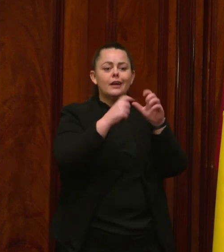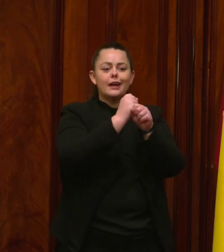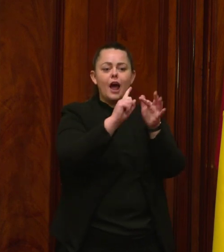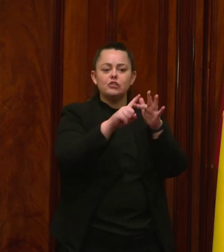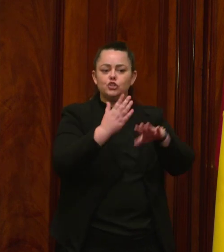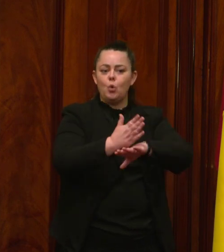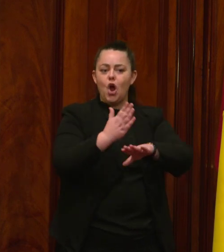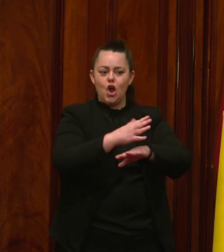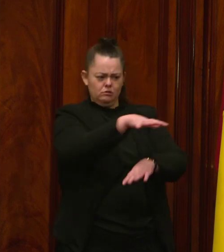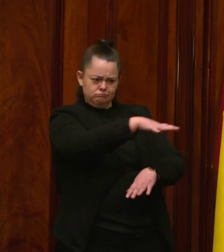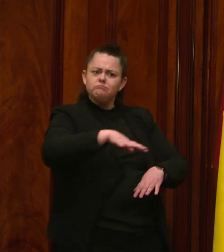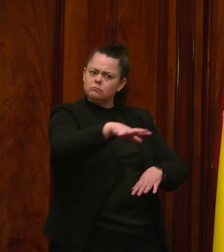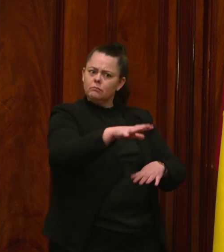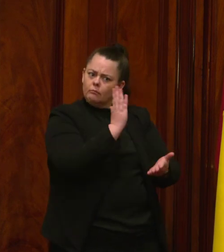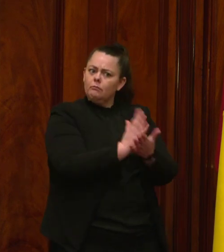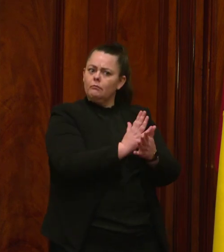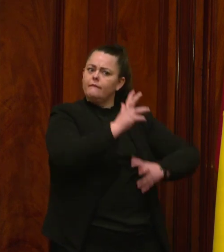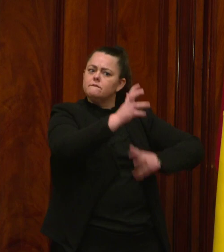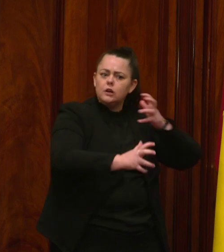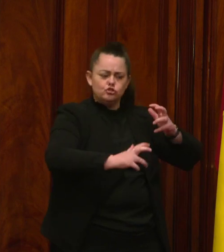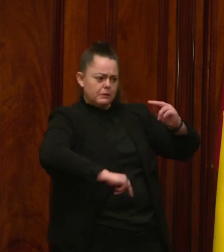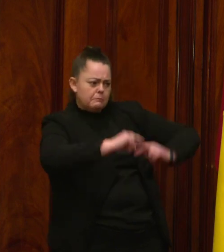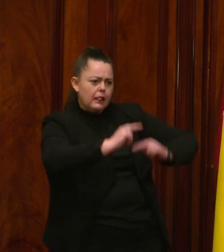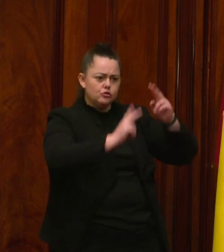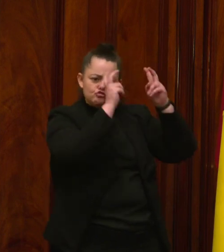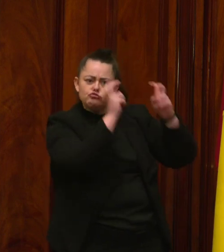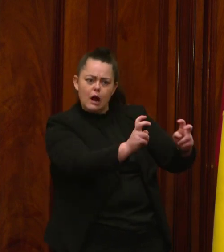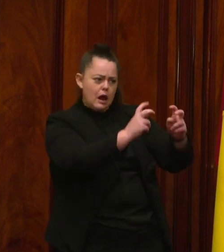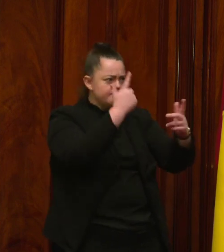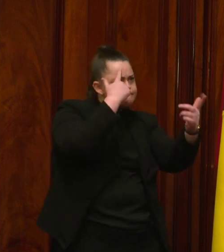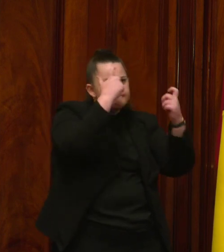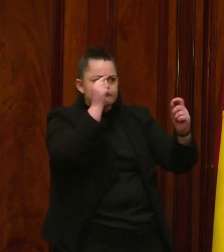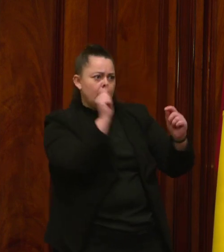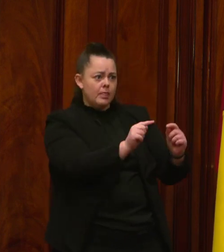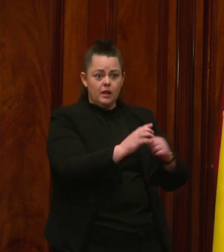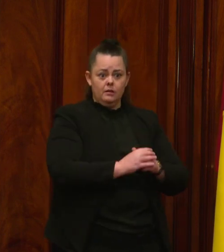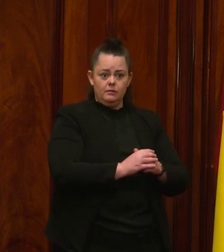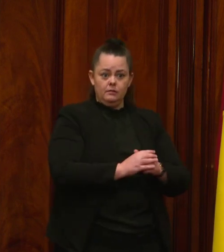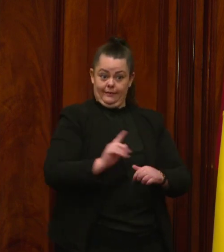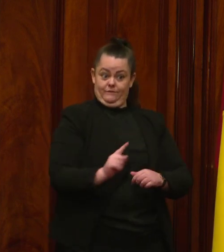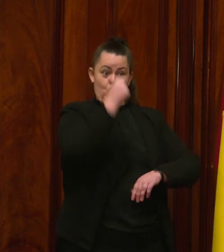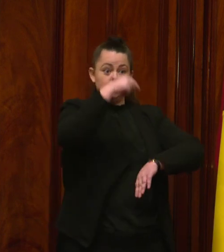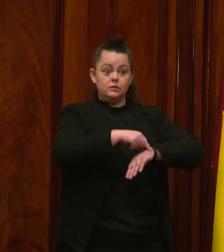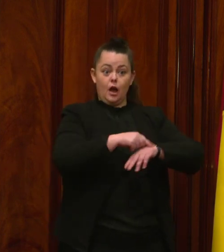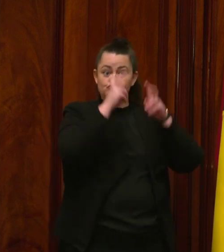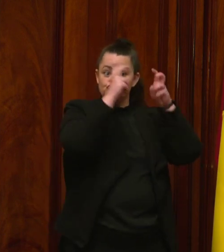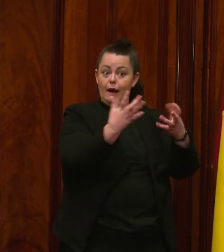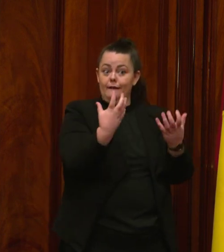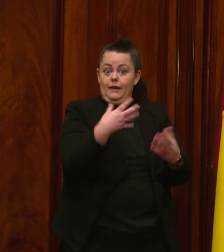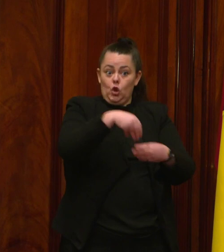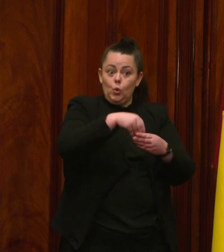of industry. It was a place where trains were built and innovation, such as the first air-conditioned trains, was nurtured.